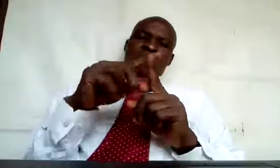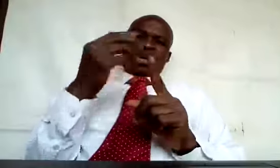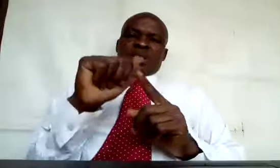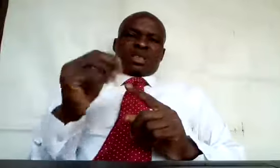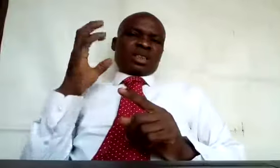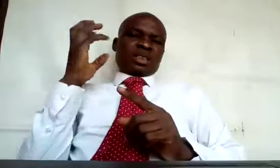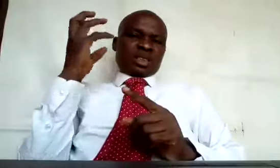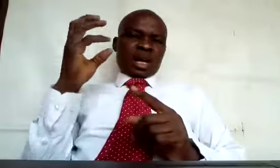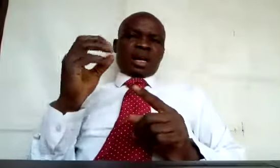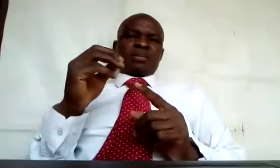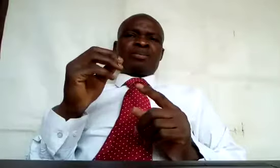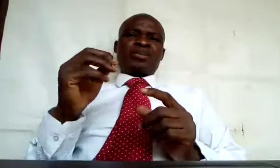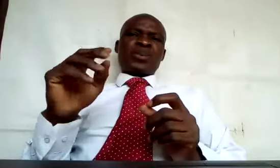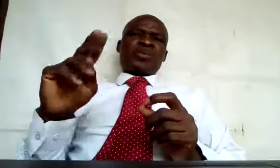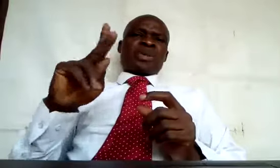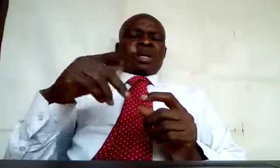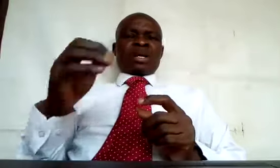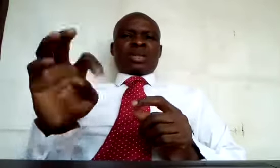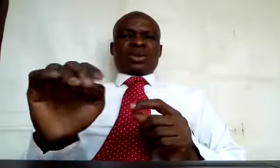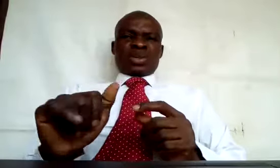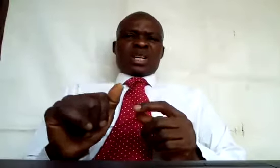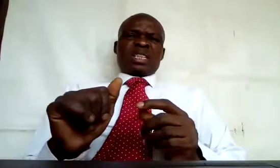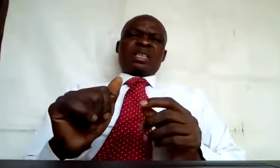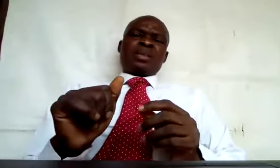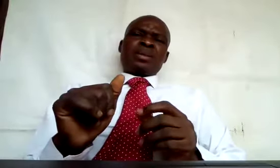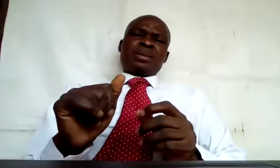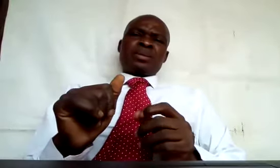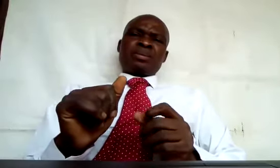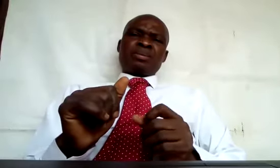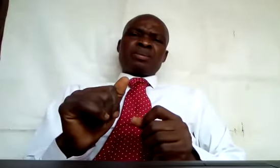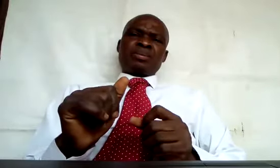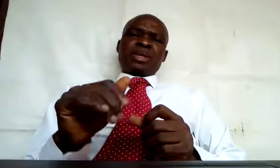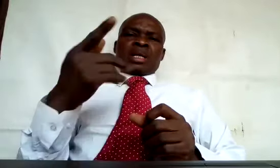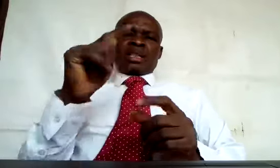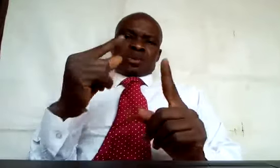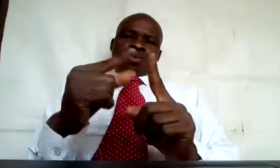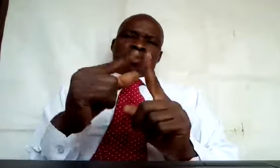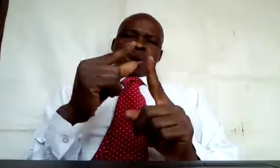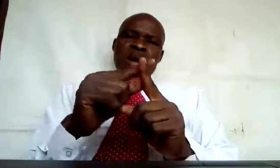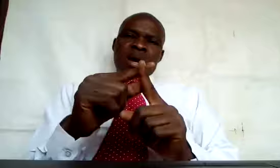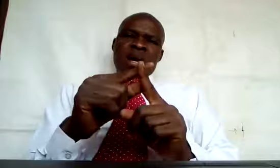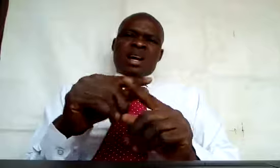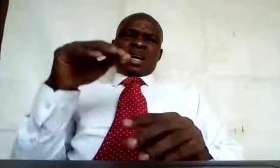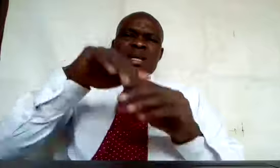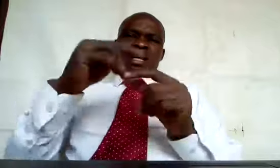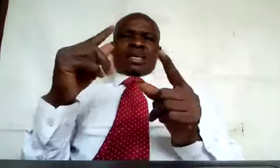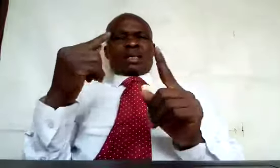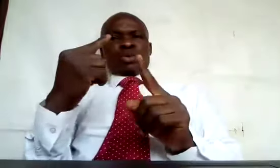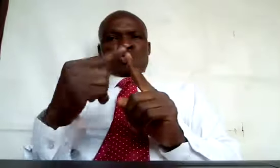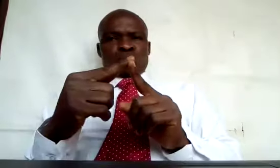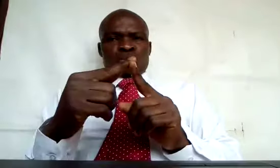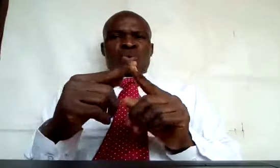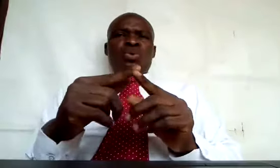create naturally may divide the word into parts.